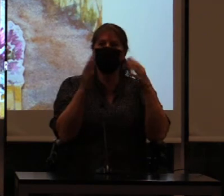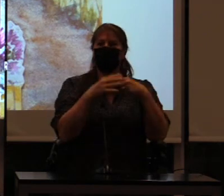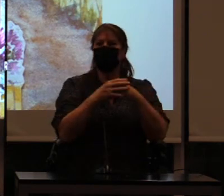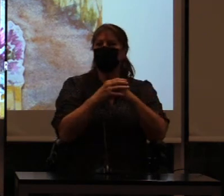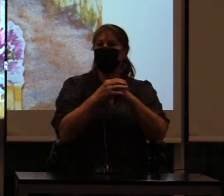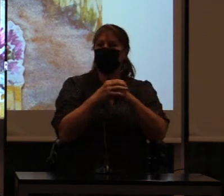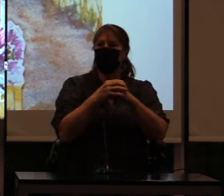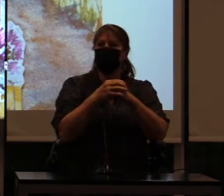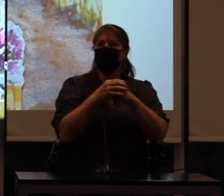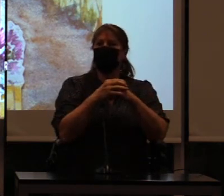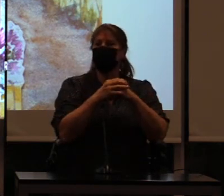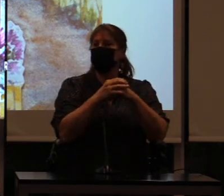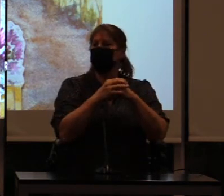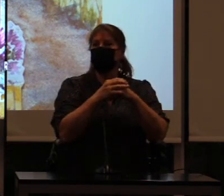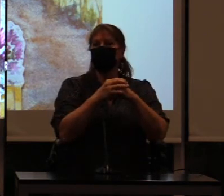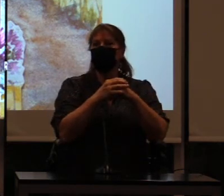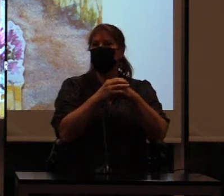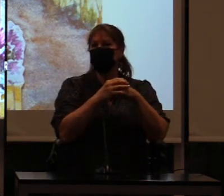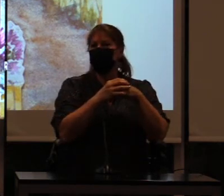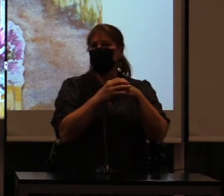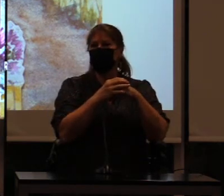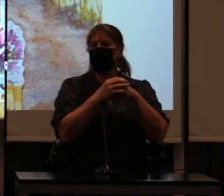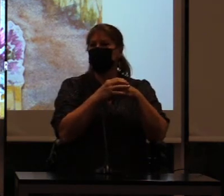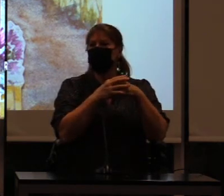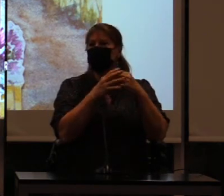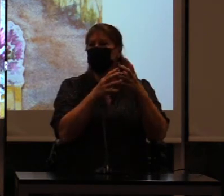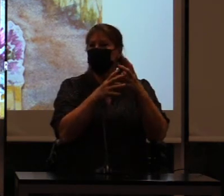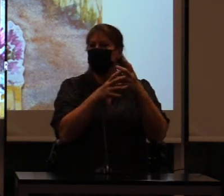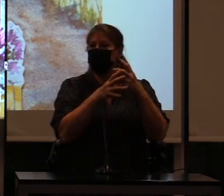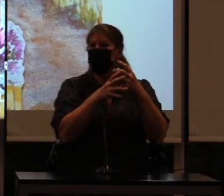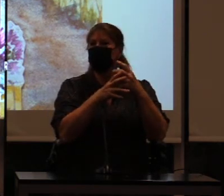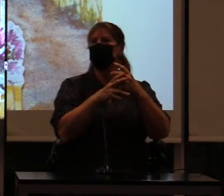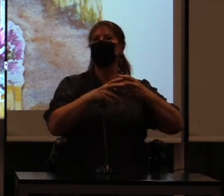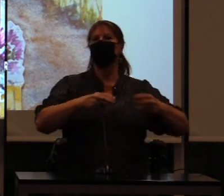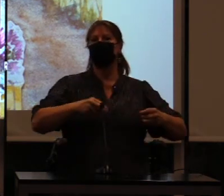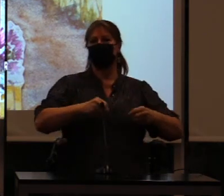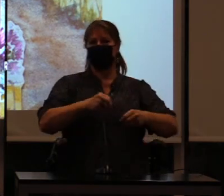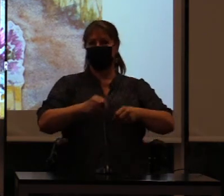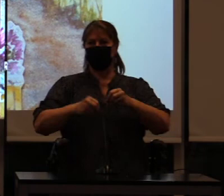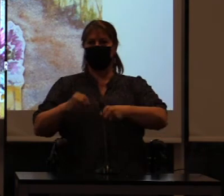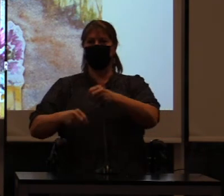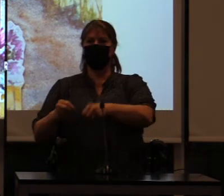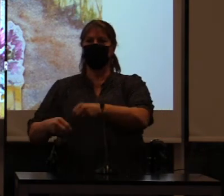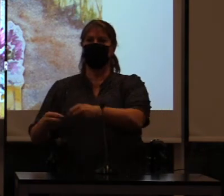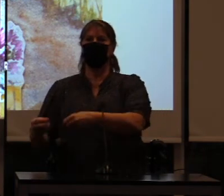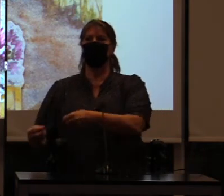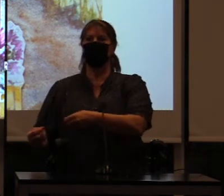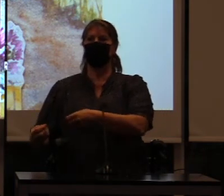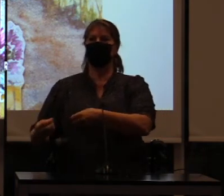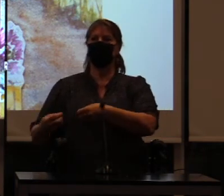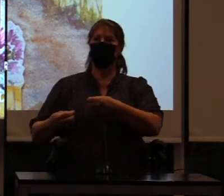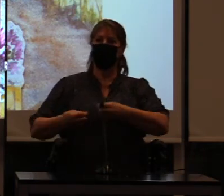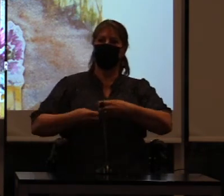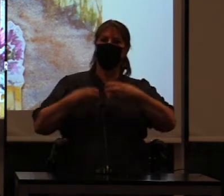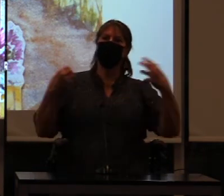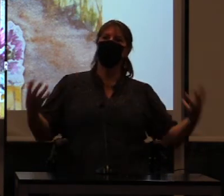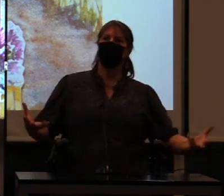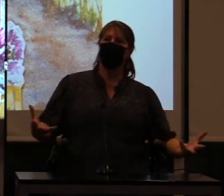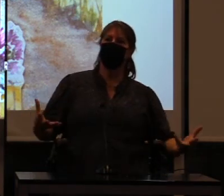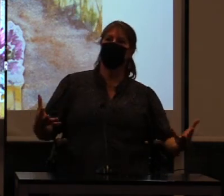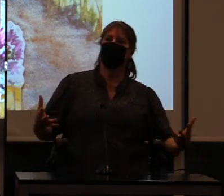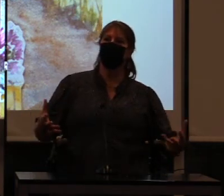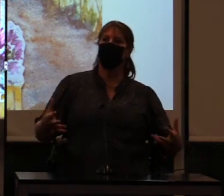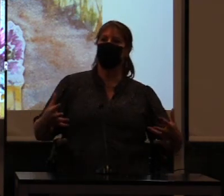that really worked for me. I said, yeah, an illustrator job is not to slavishly imitate, but to